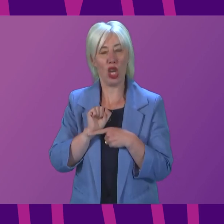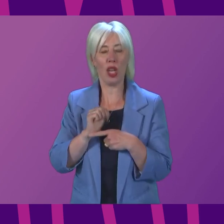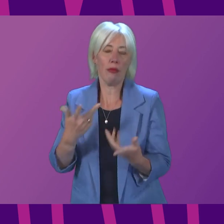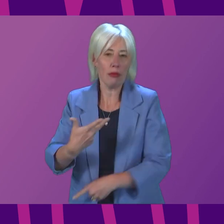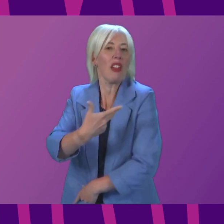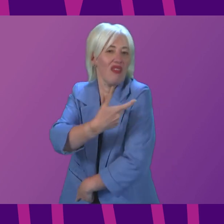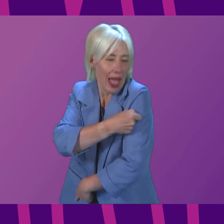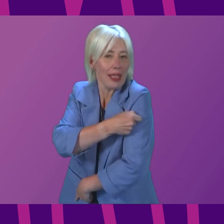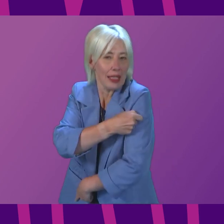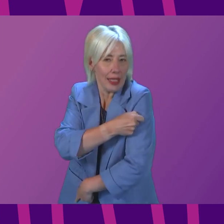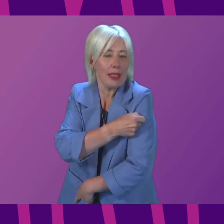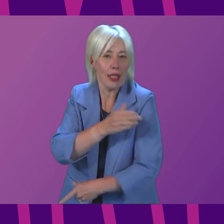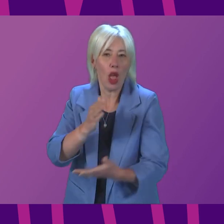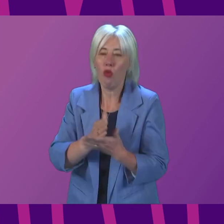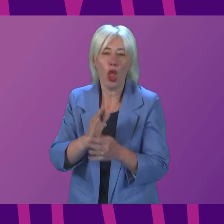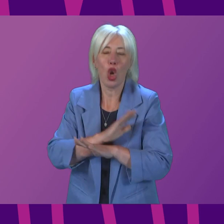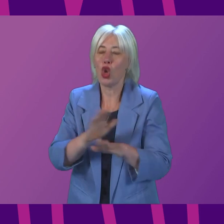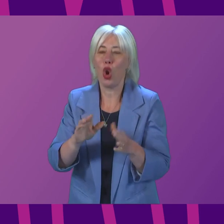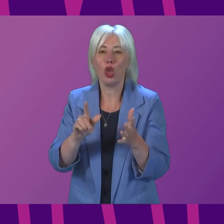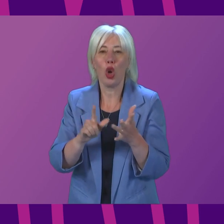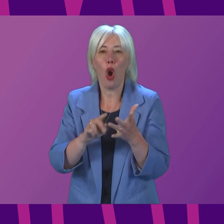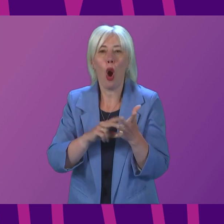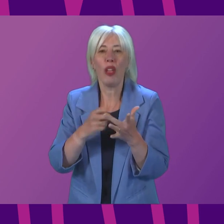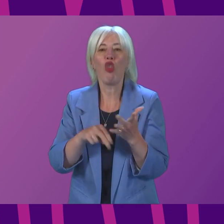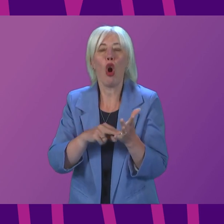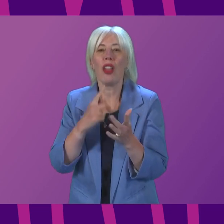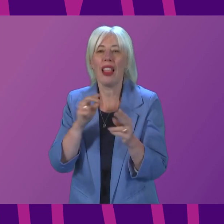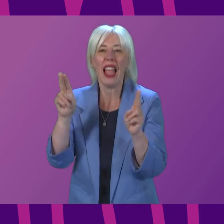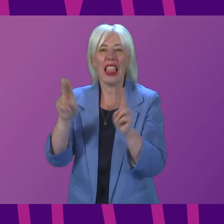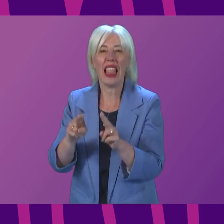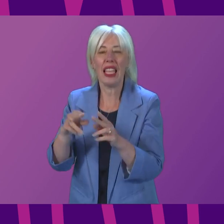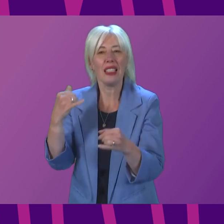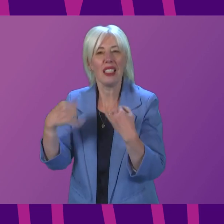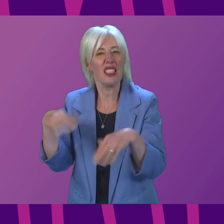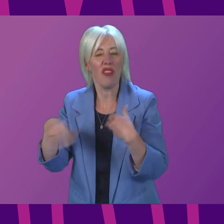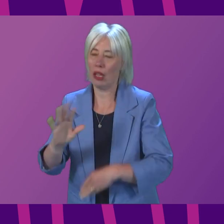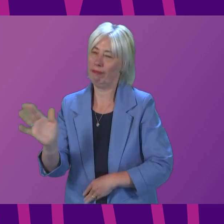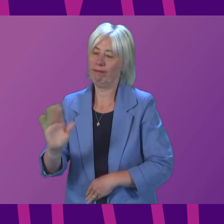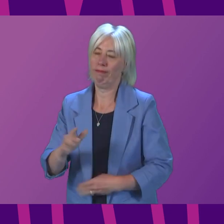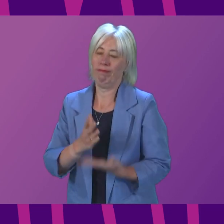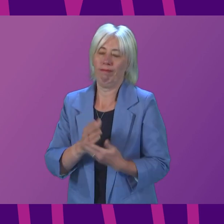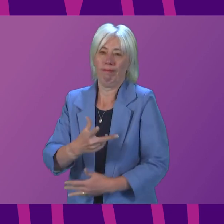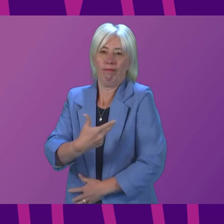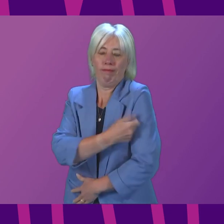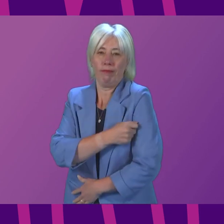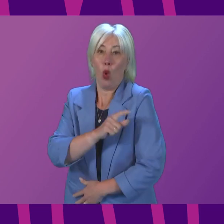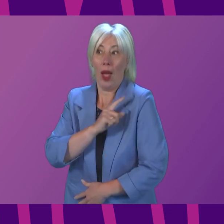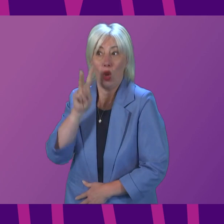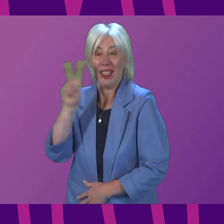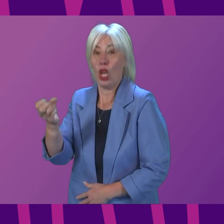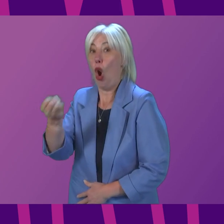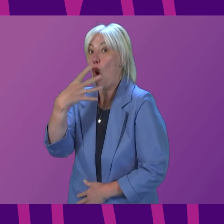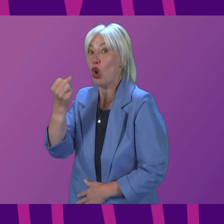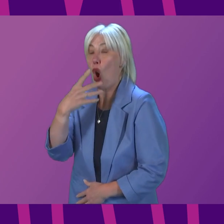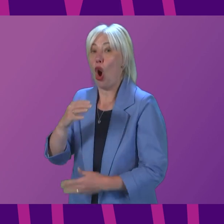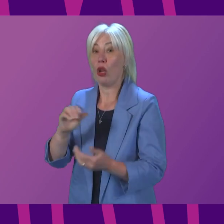vaccines, more than it is to Omicron being inherently milder. That is borne out by current experience in Hong Kong,